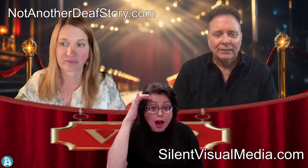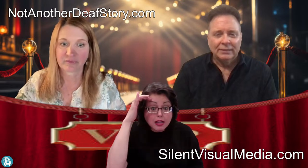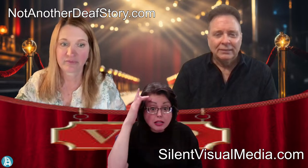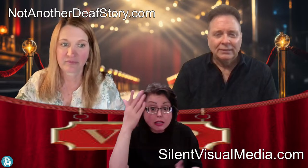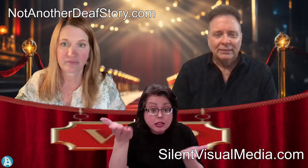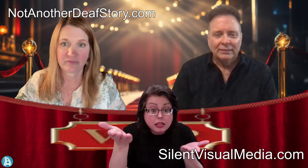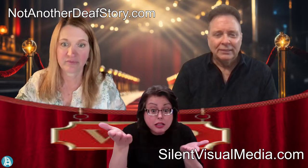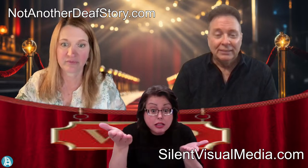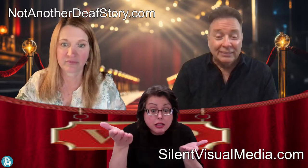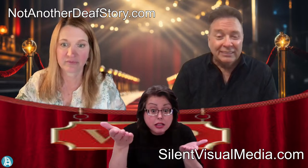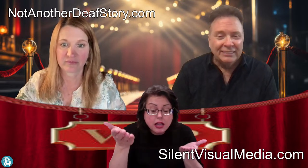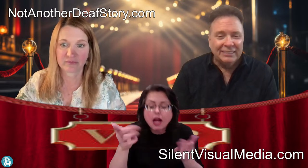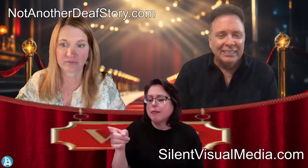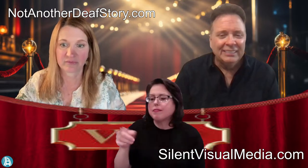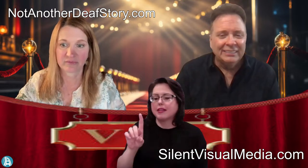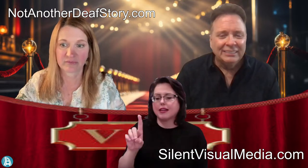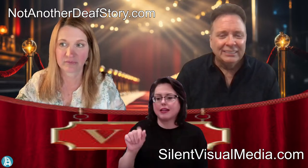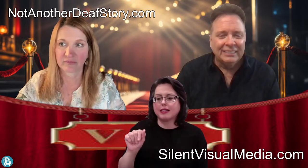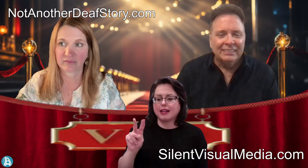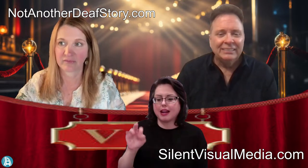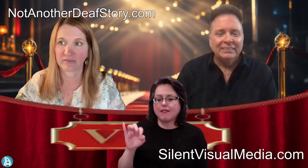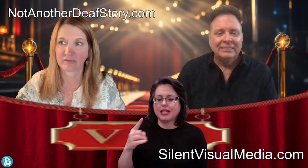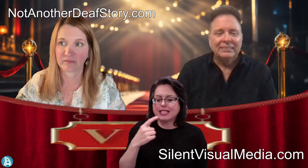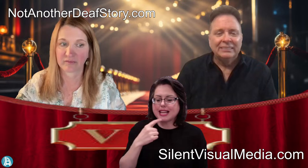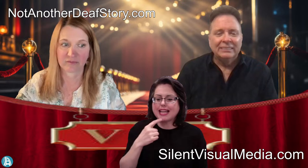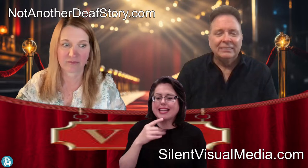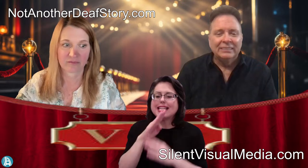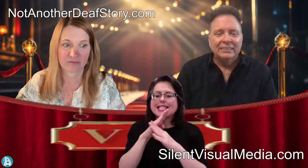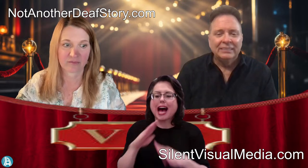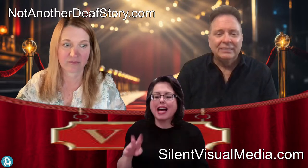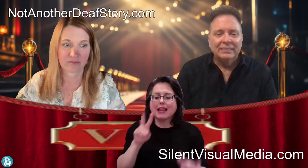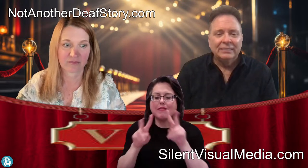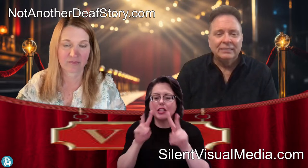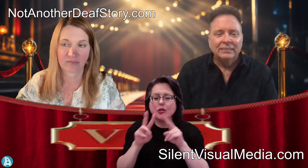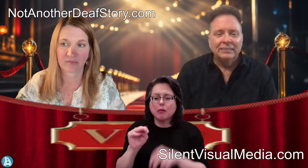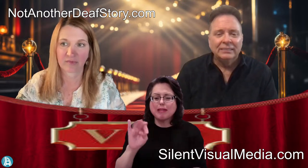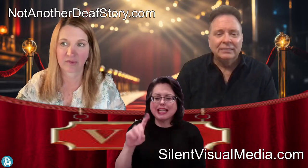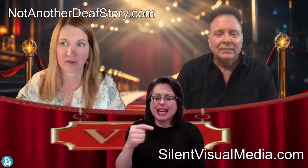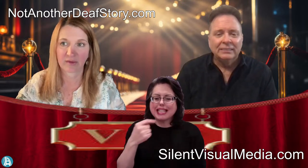Silent Visual Media said in the chat that it's Friday and Saturday and they'll get the times.